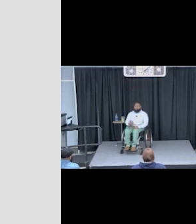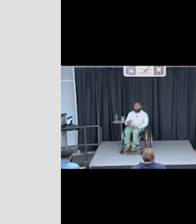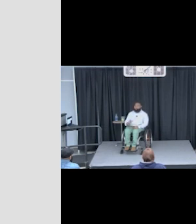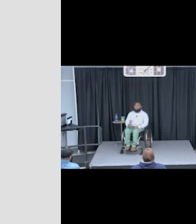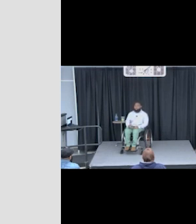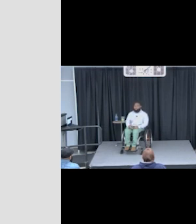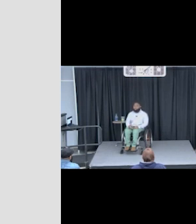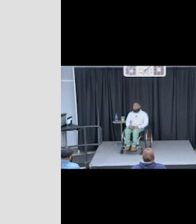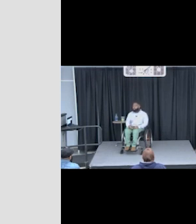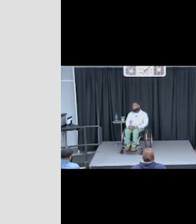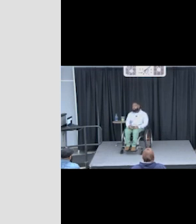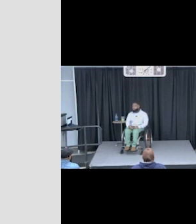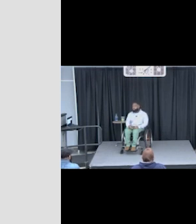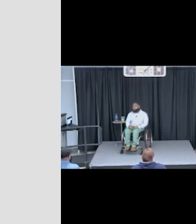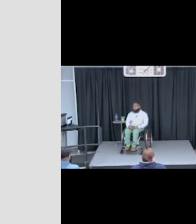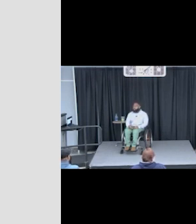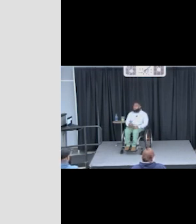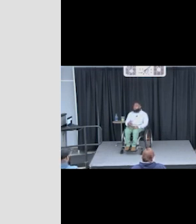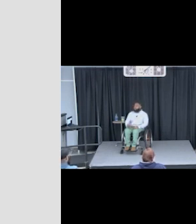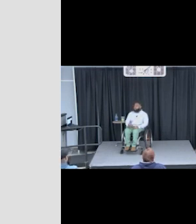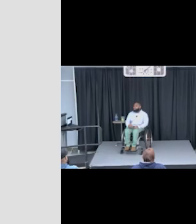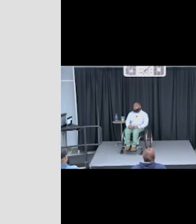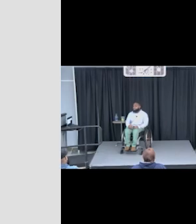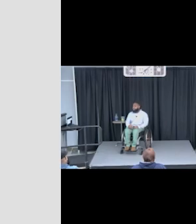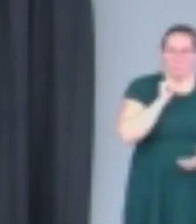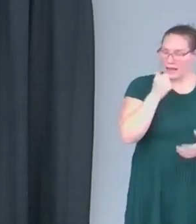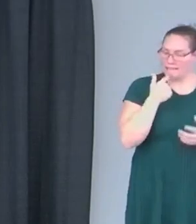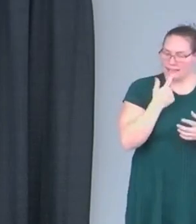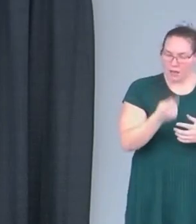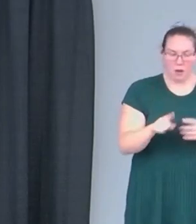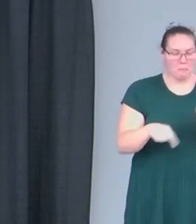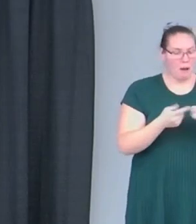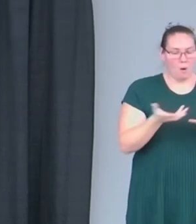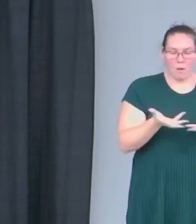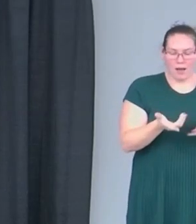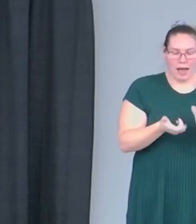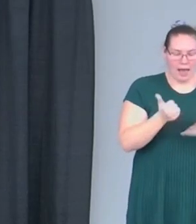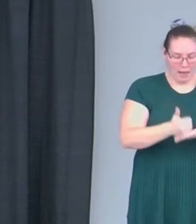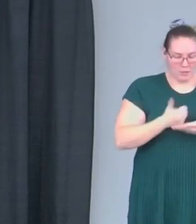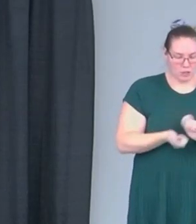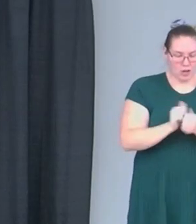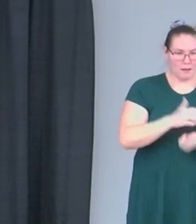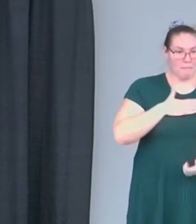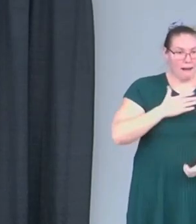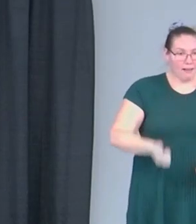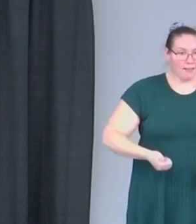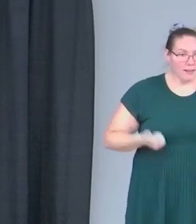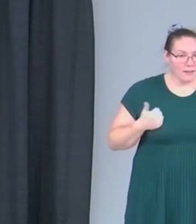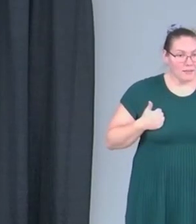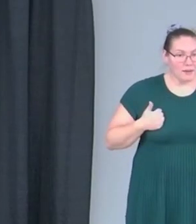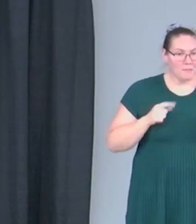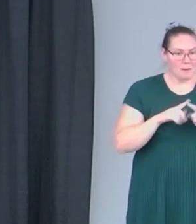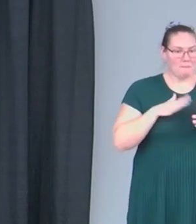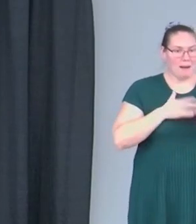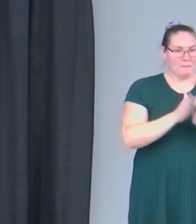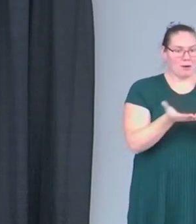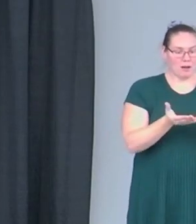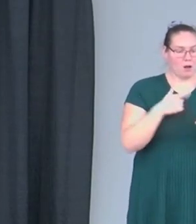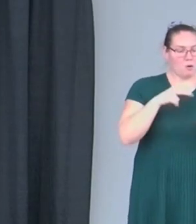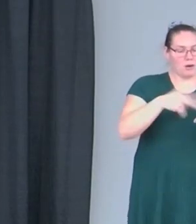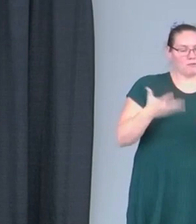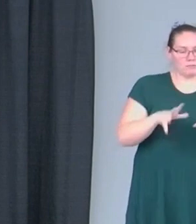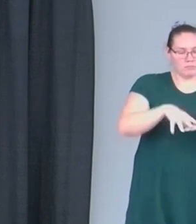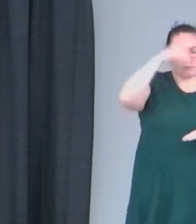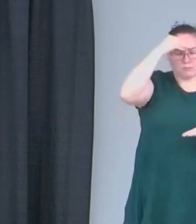I'm not going to tell you anything that I don't believe. And I'm not going to tell you anything that hasn't helped me change my life. So again, reading